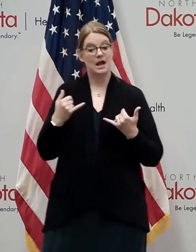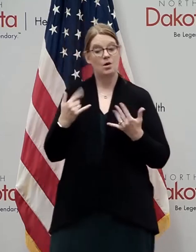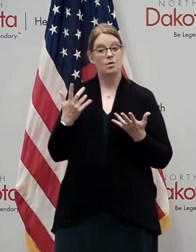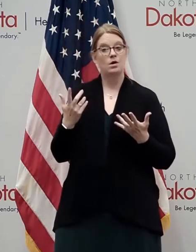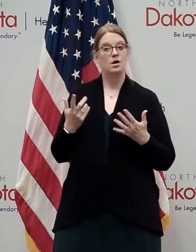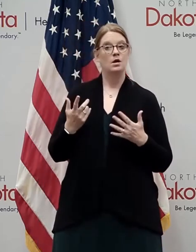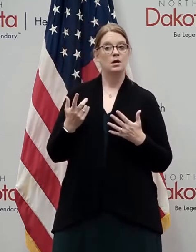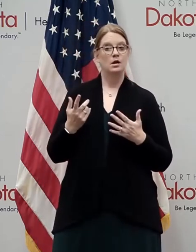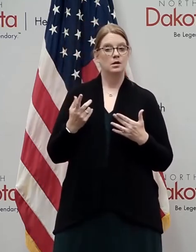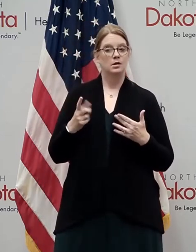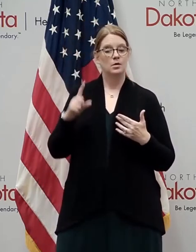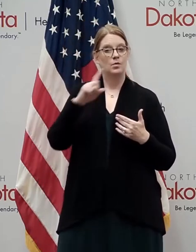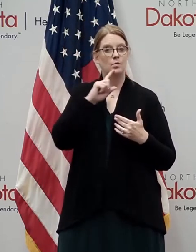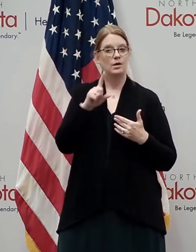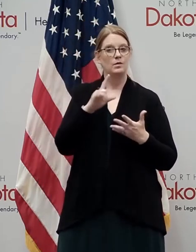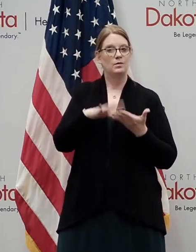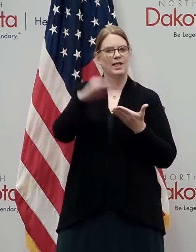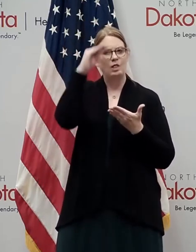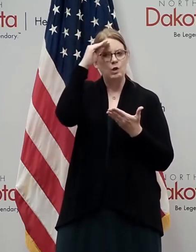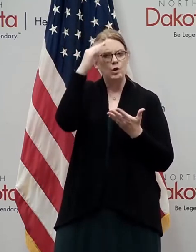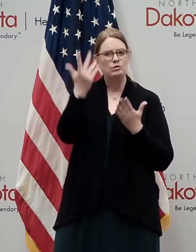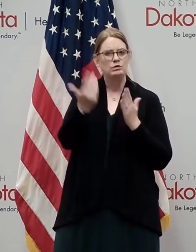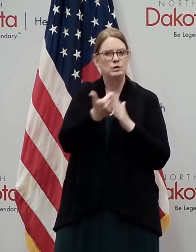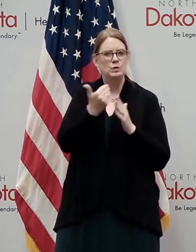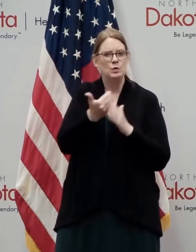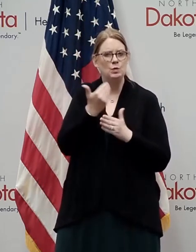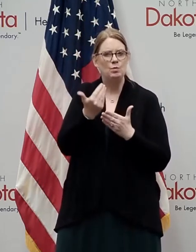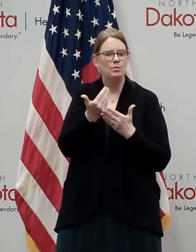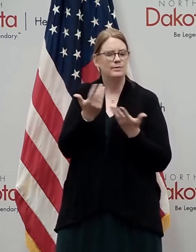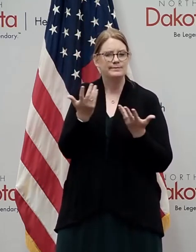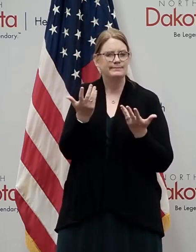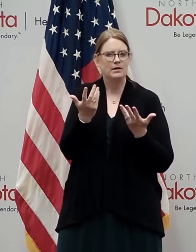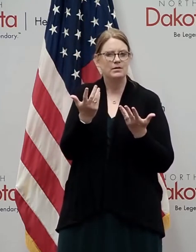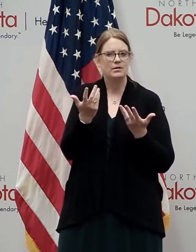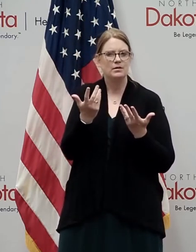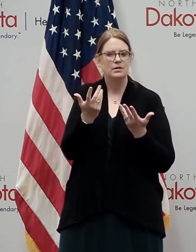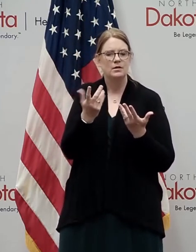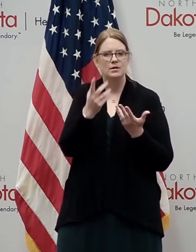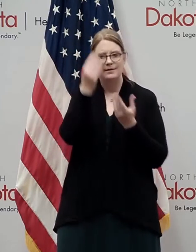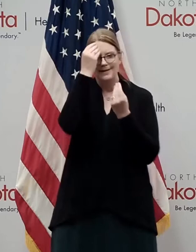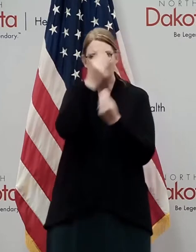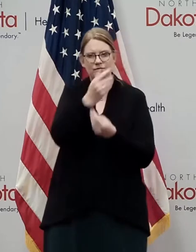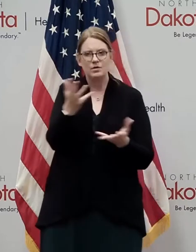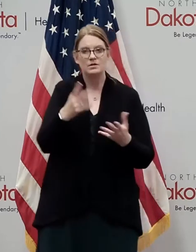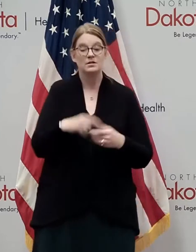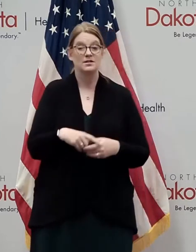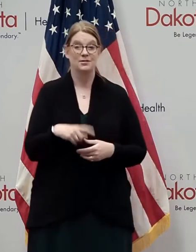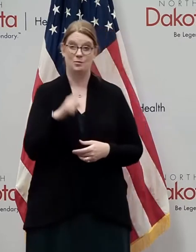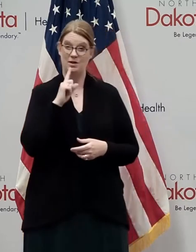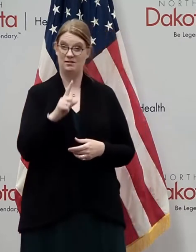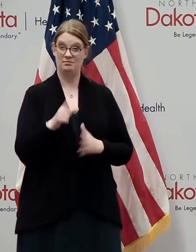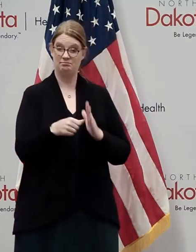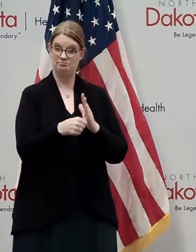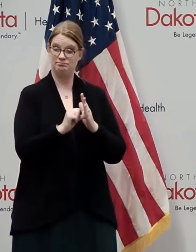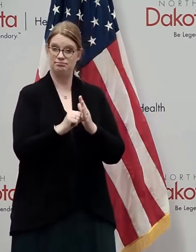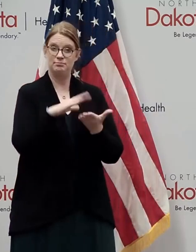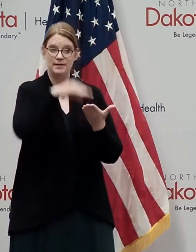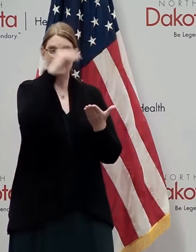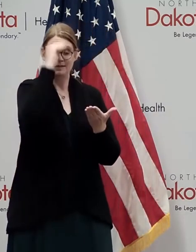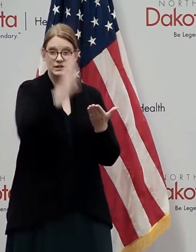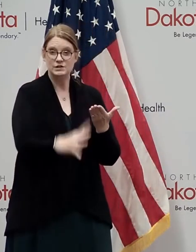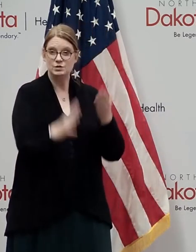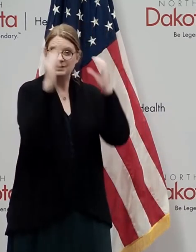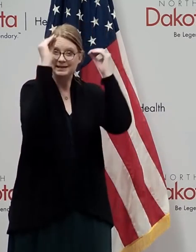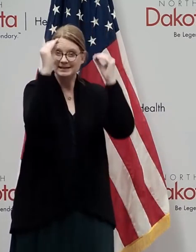that we learned new things. The importance of the student-teacher relationship was always well